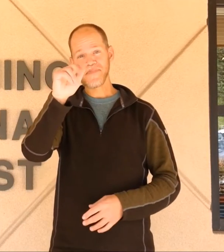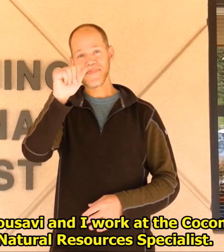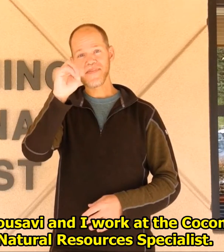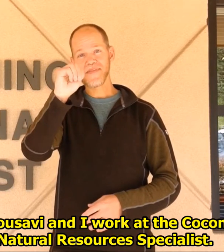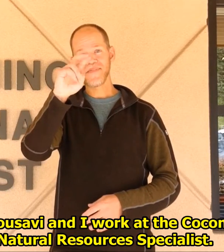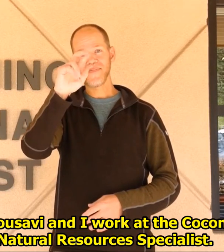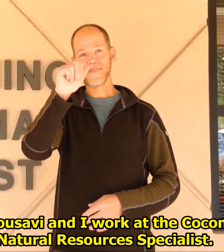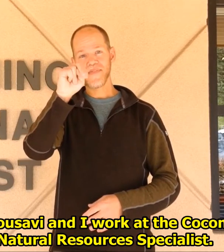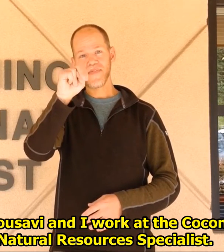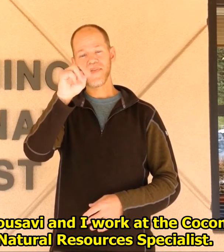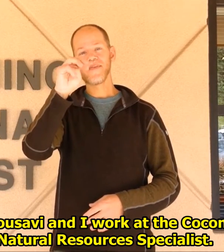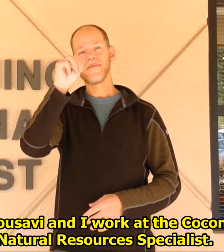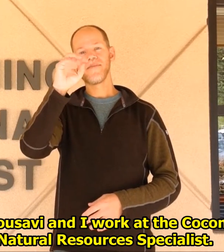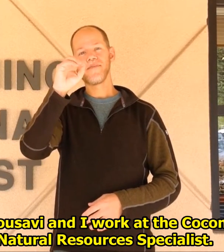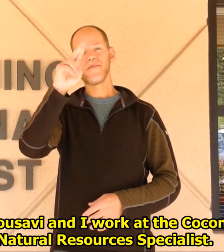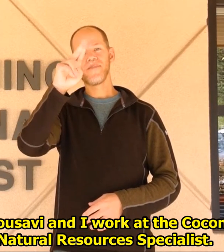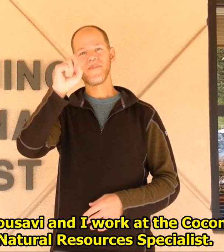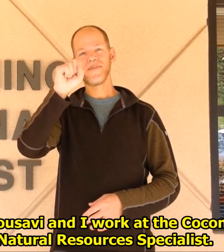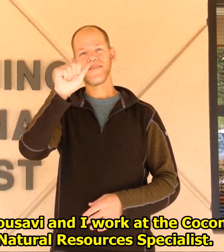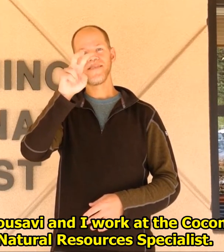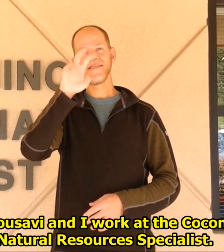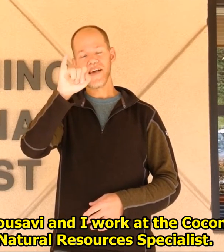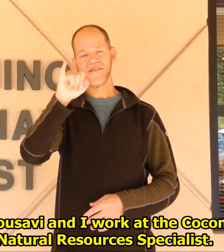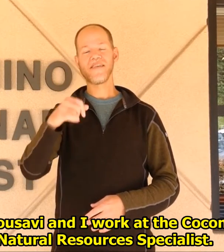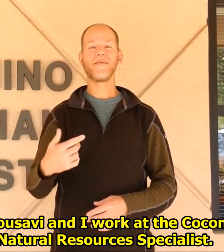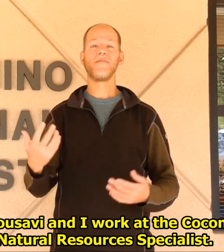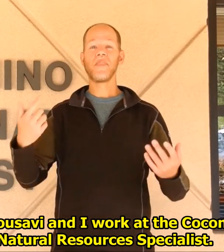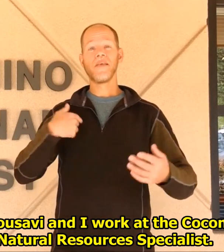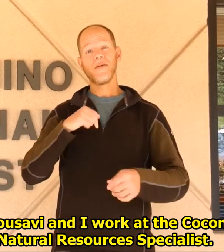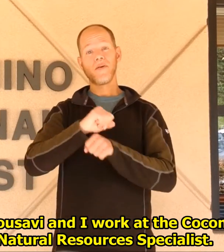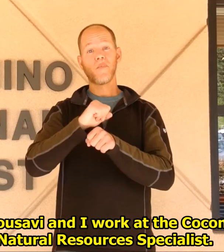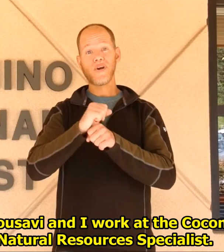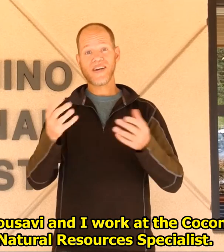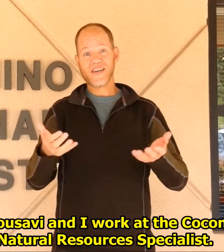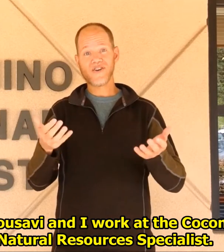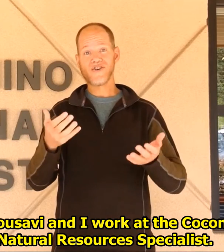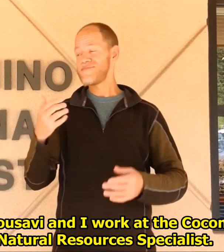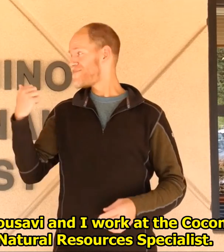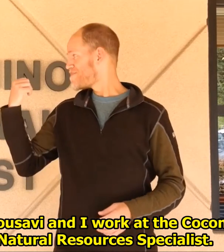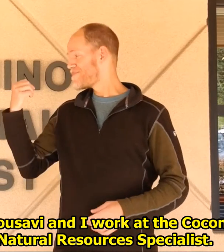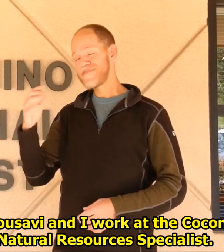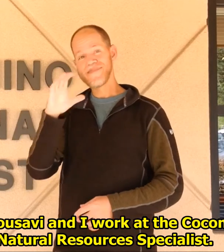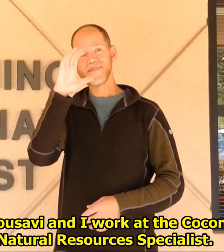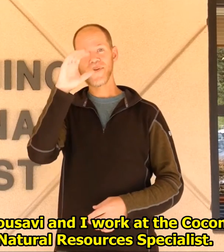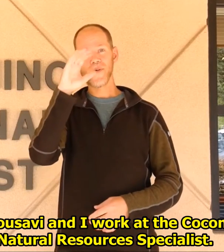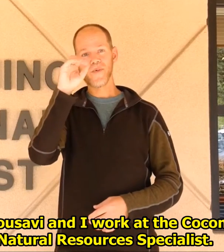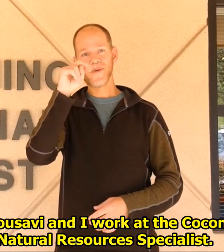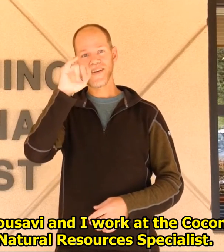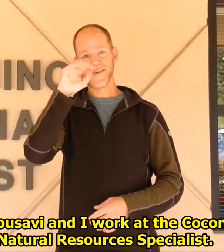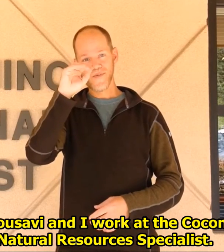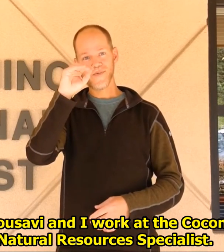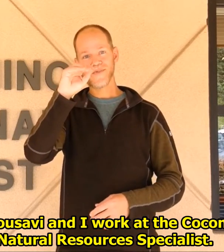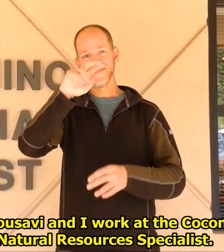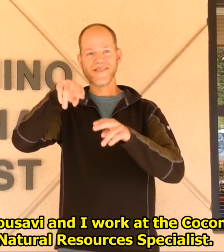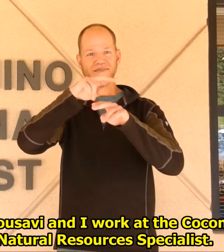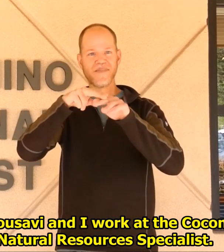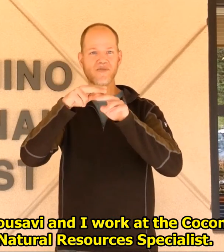Hello, my name is Cameron Musabi and I work at the